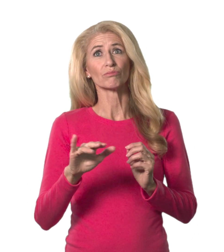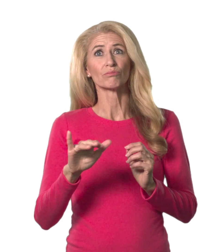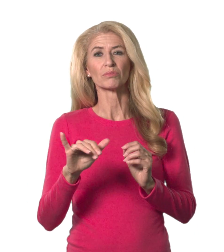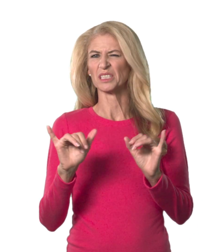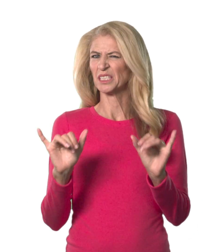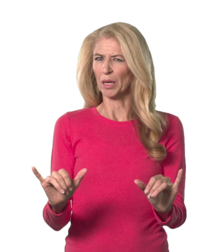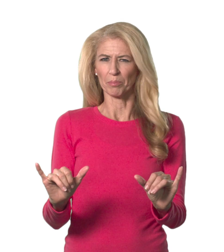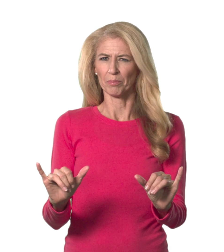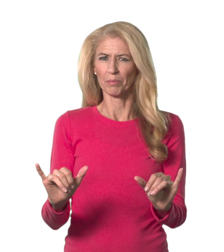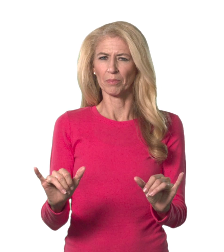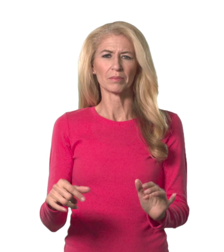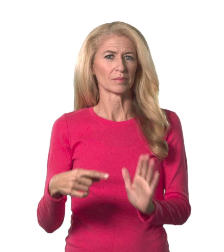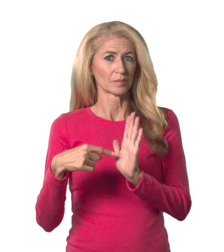are more standardized through 59.